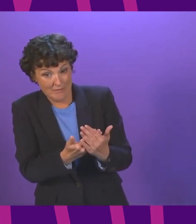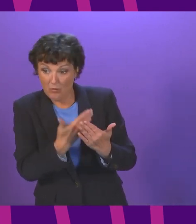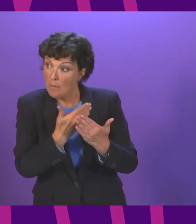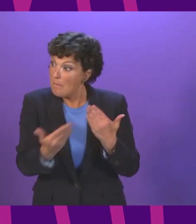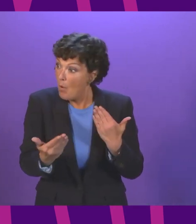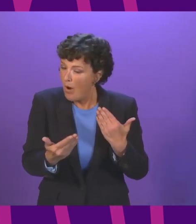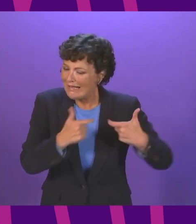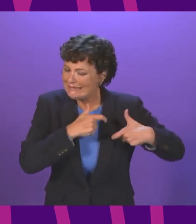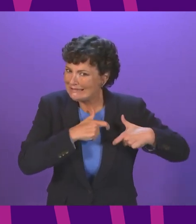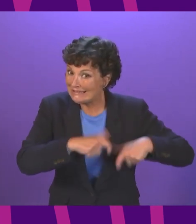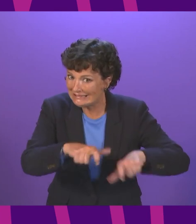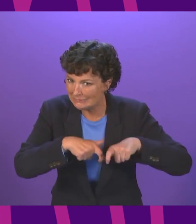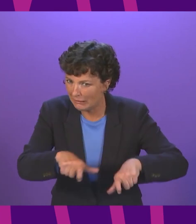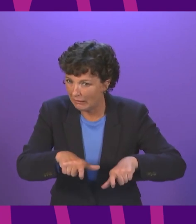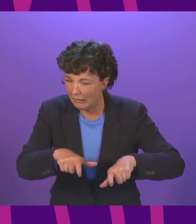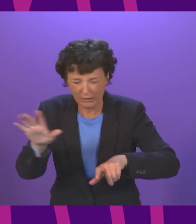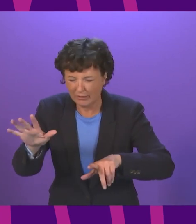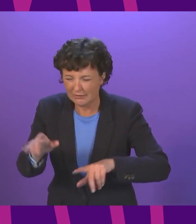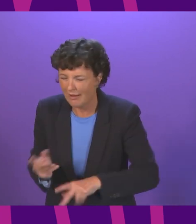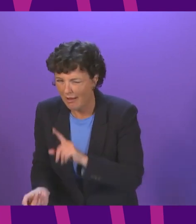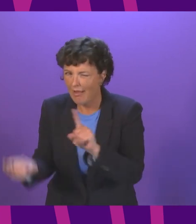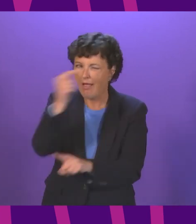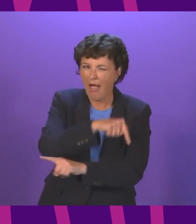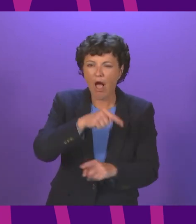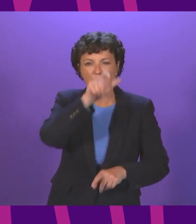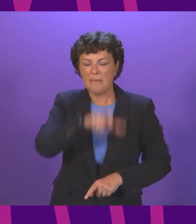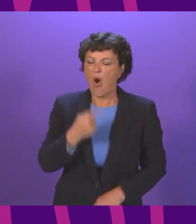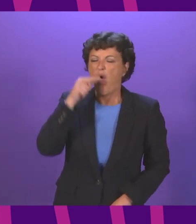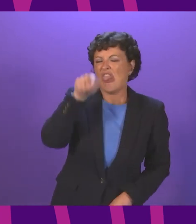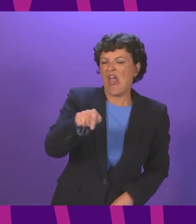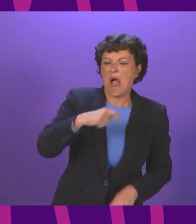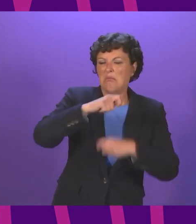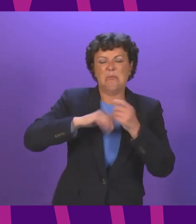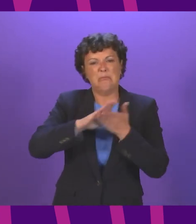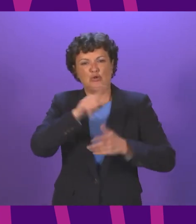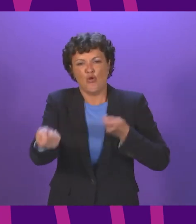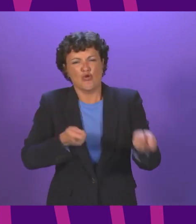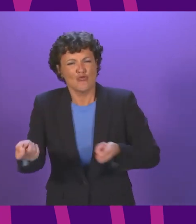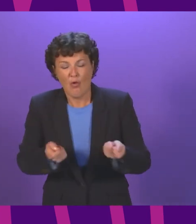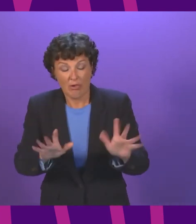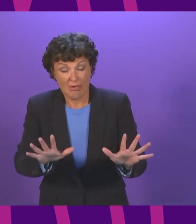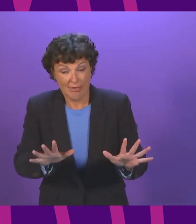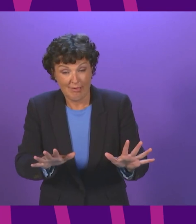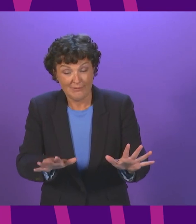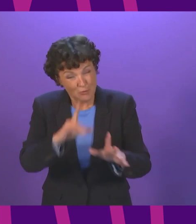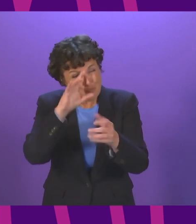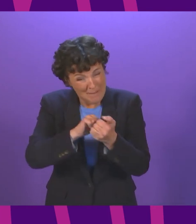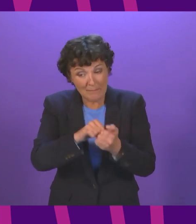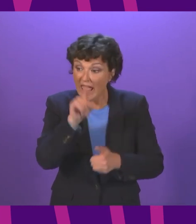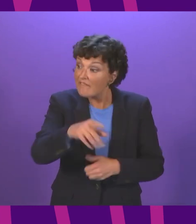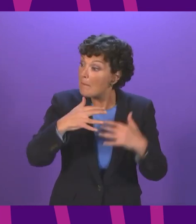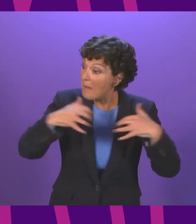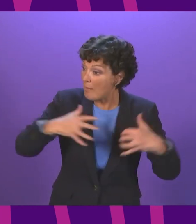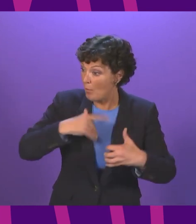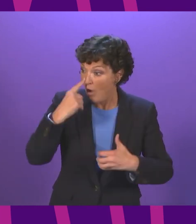is another person's rush to centralisation. If Parliament wishes there to be more consistency,